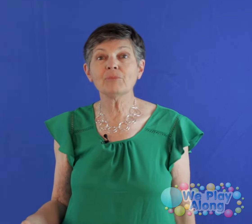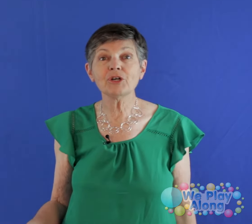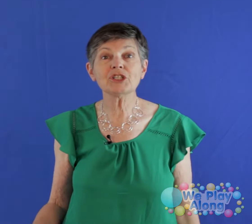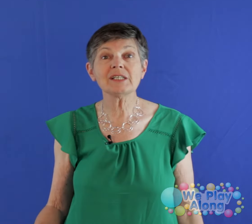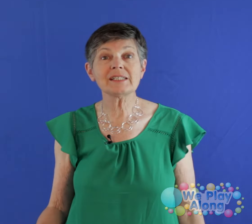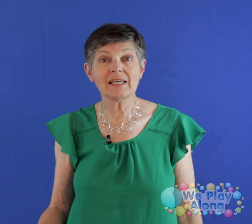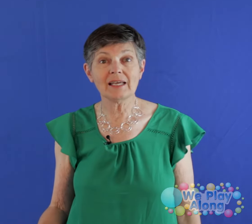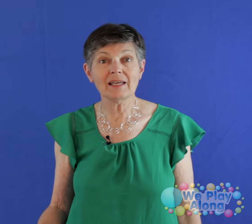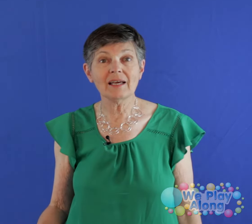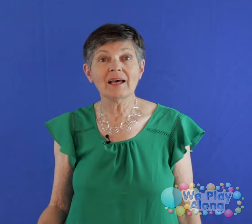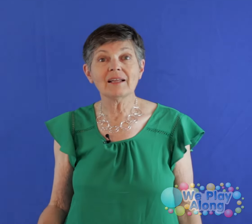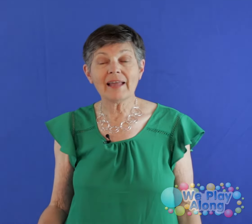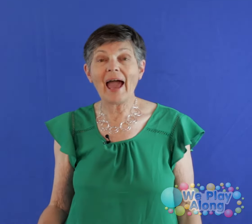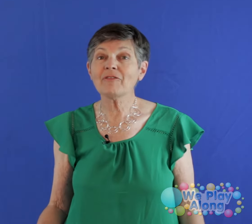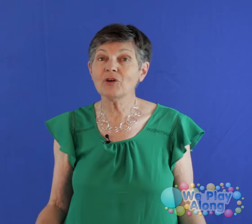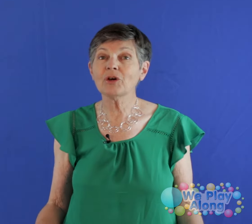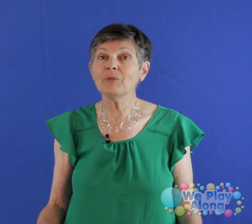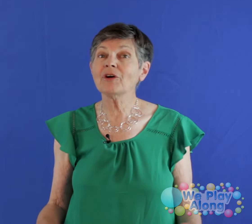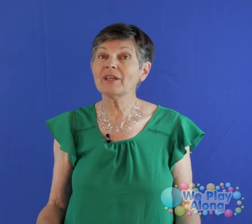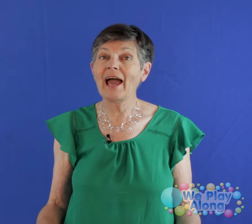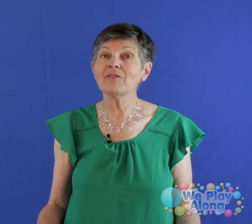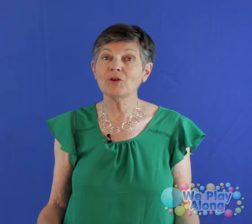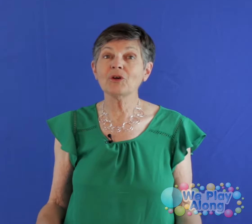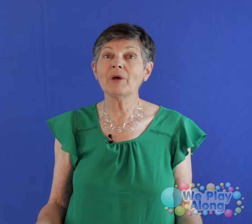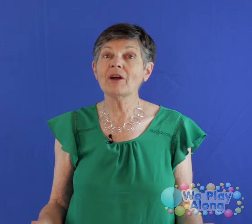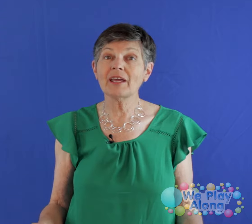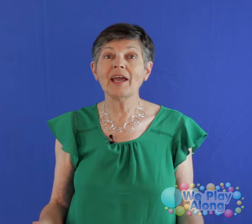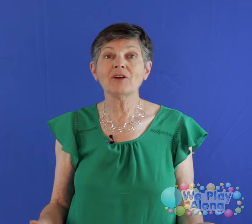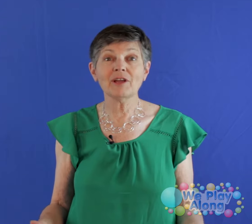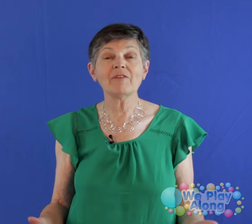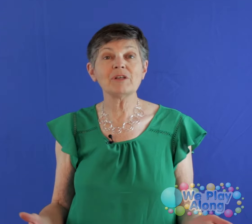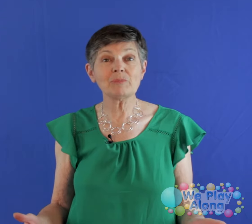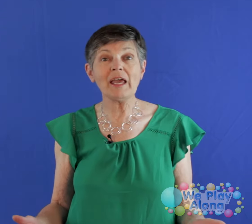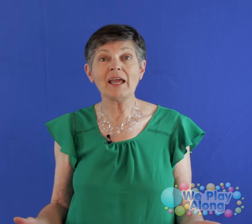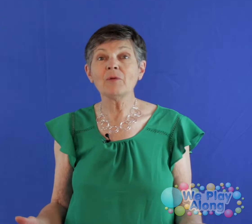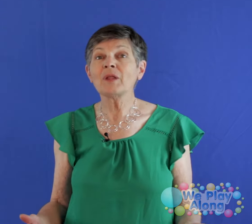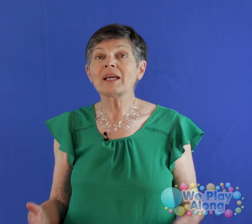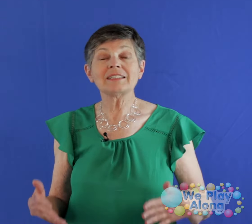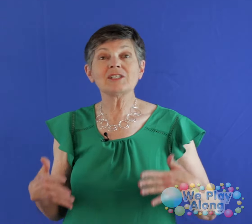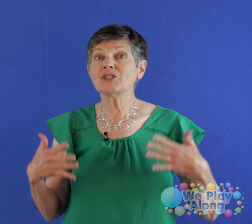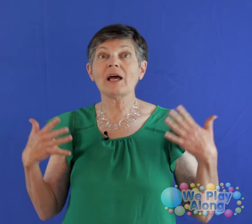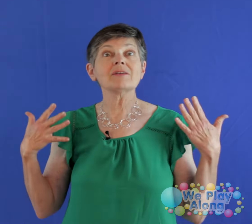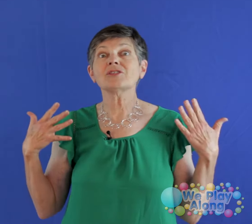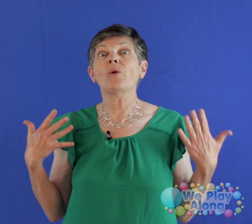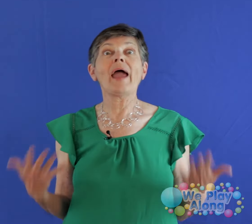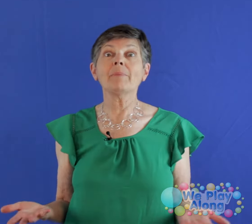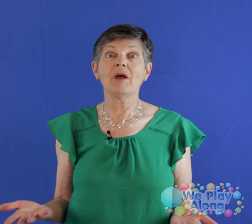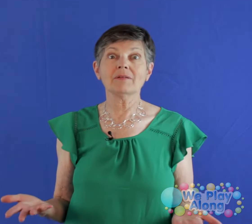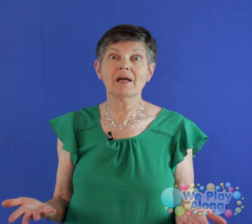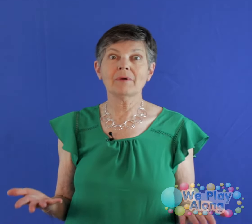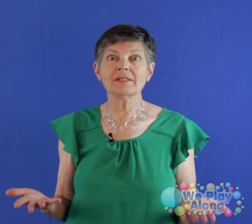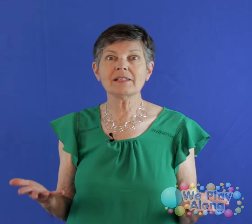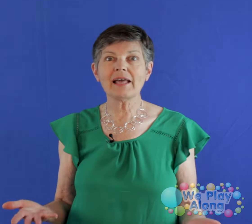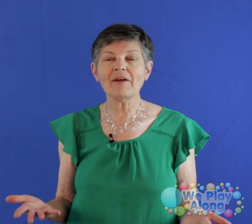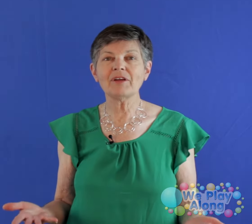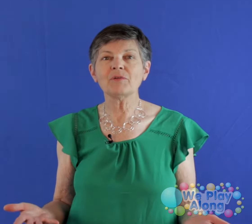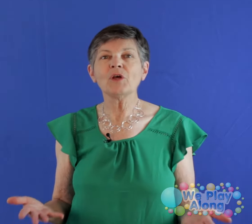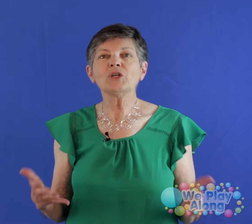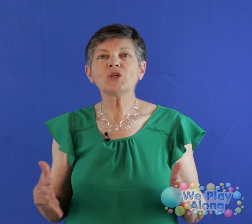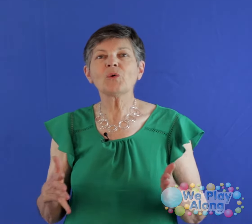the bushes he. Laugh Kookaburra, laugh Kookaburra, gay your life must be. Because he sounds so happy all the time because he's laughing. So